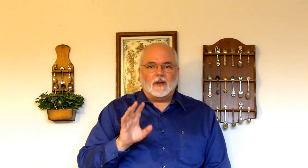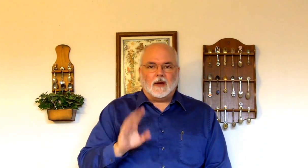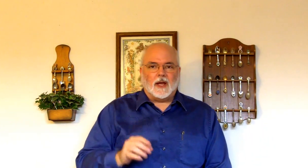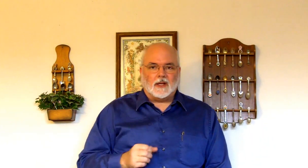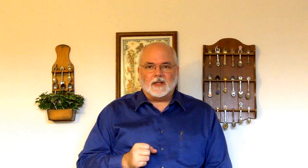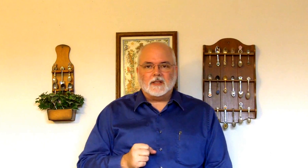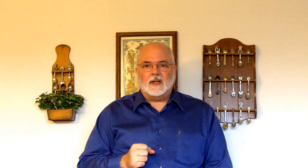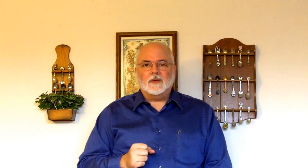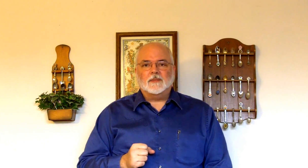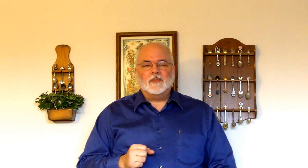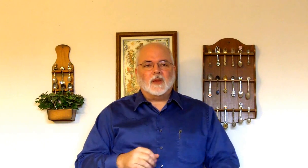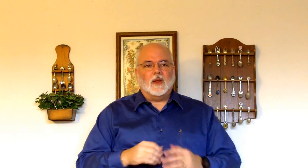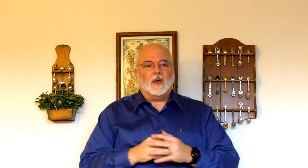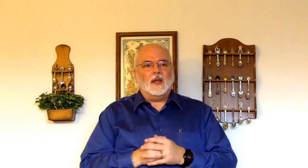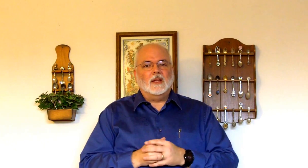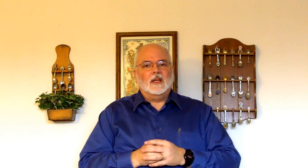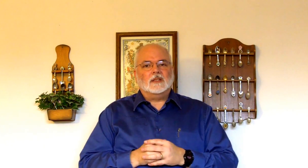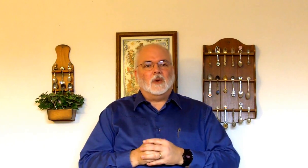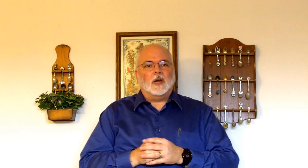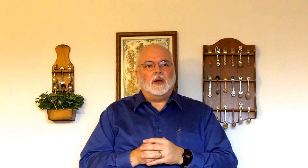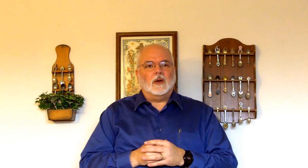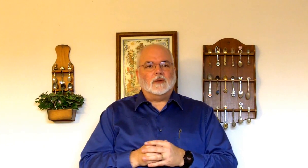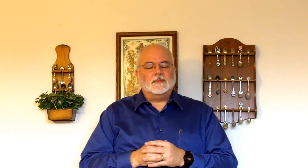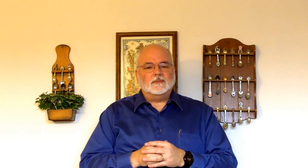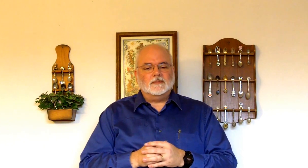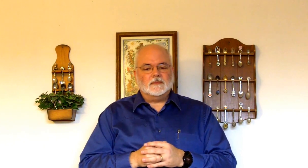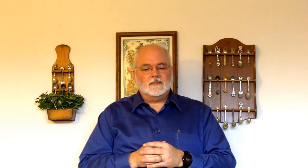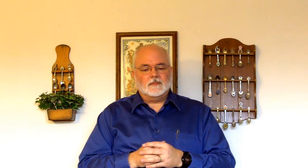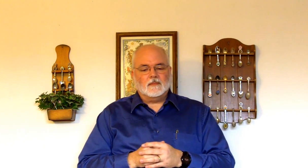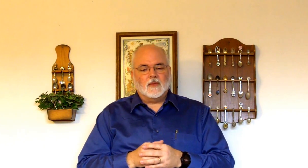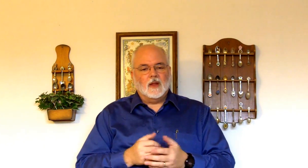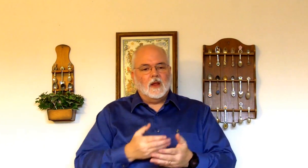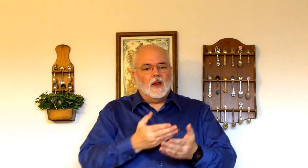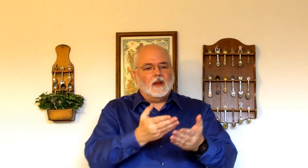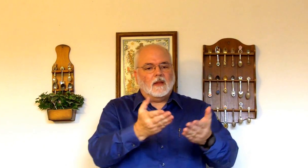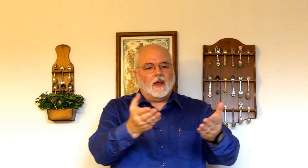there at LTC okay so here we go they